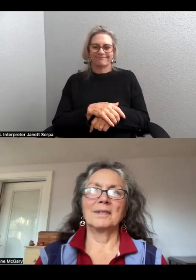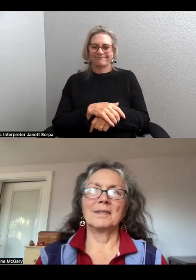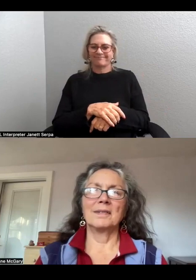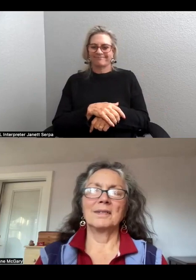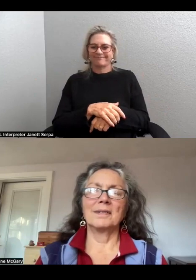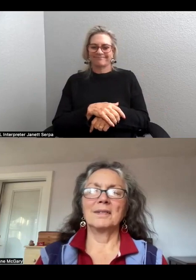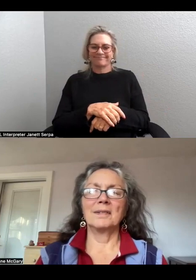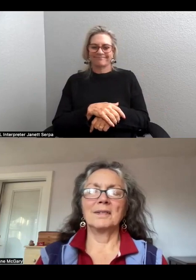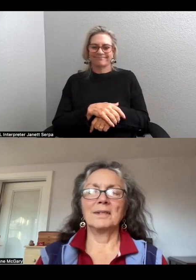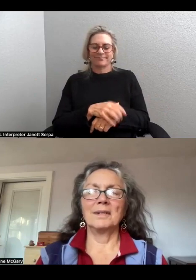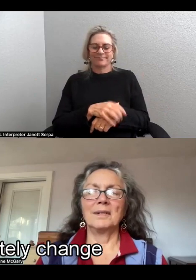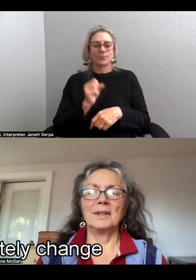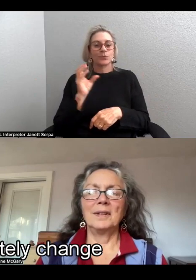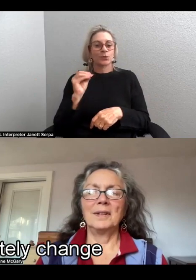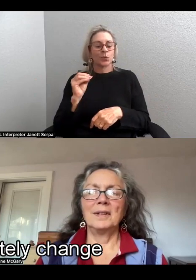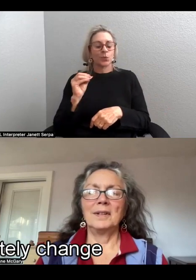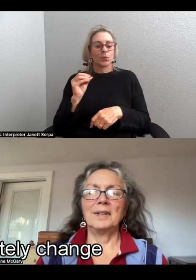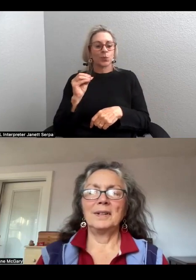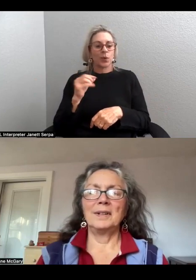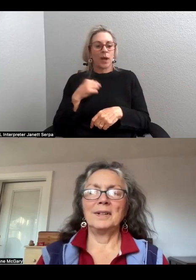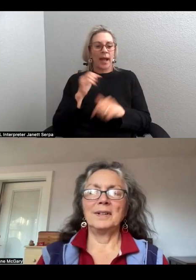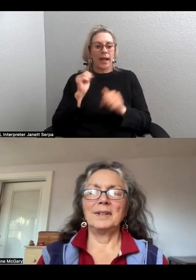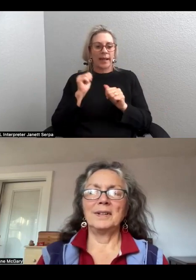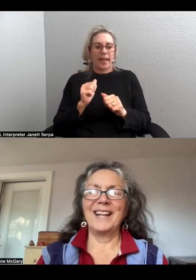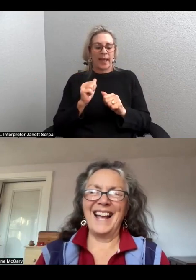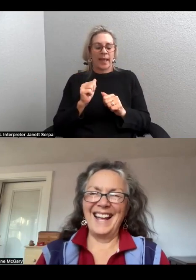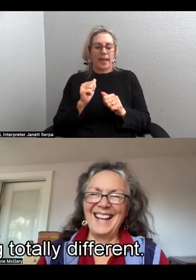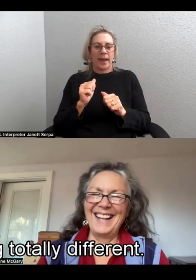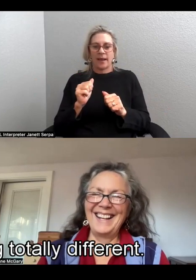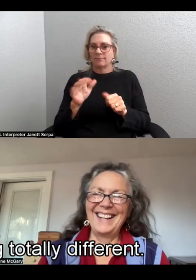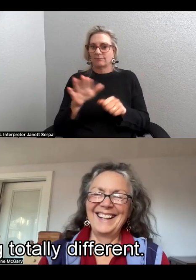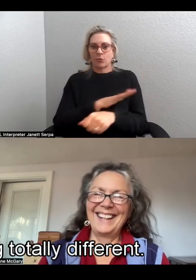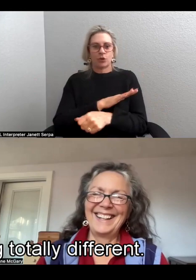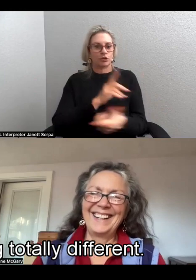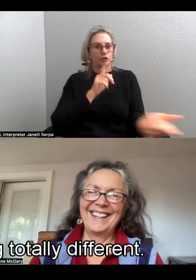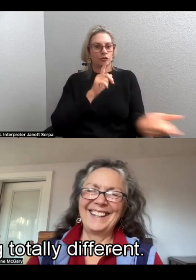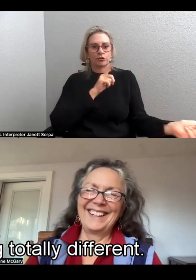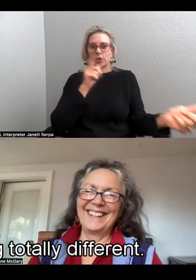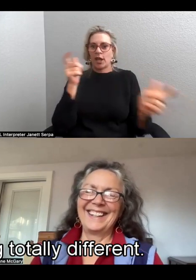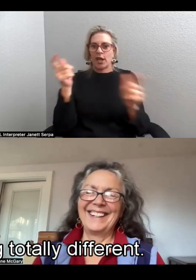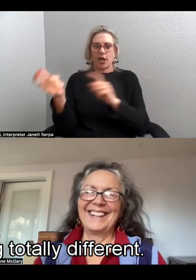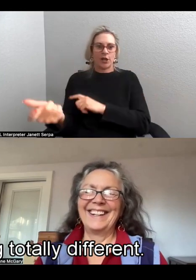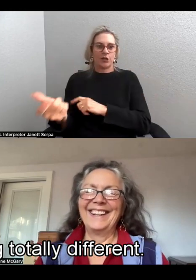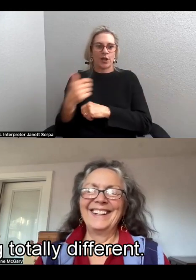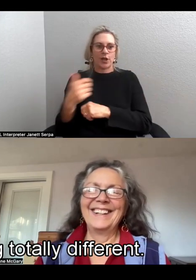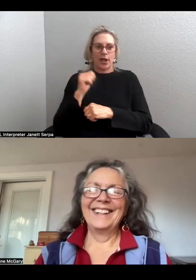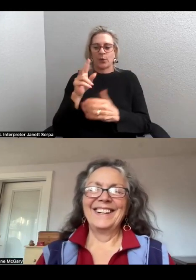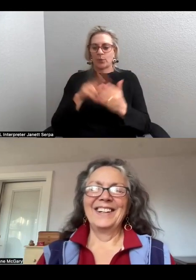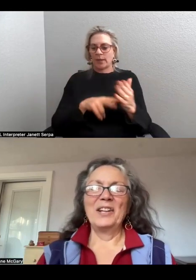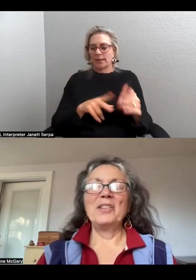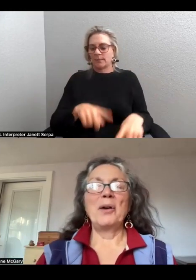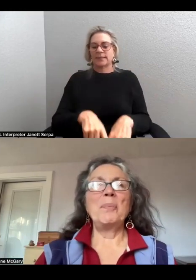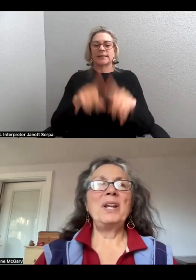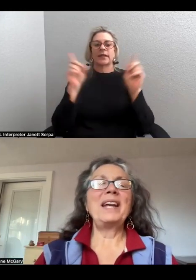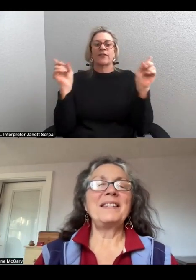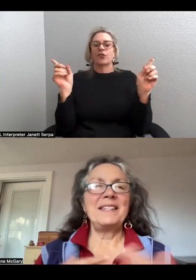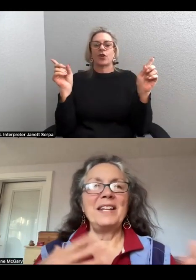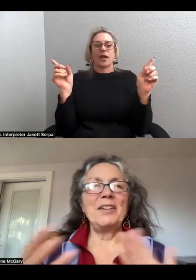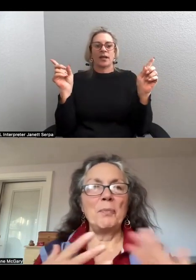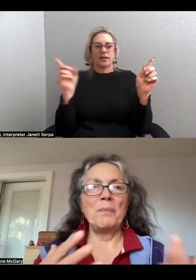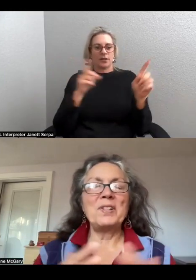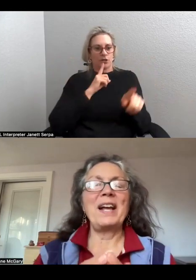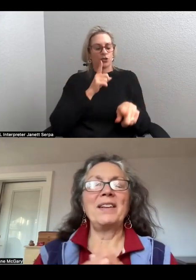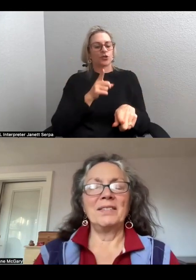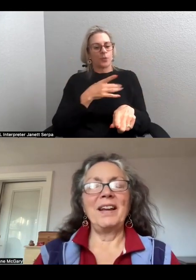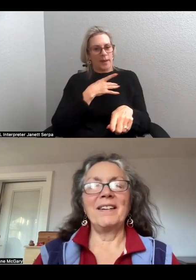So I can completely change to read something totally different. Right? that would be nice